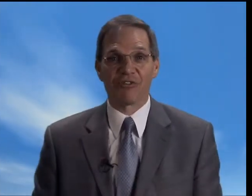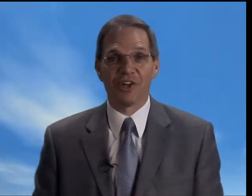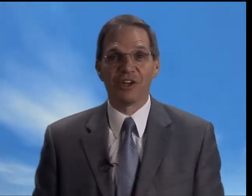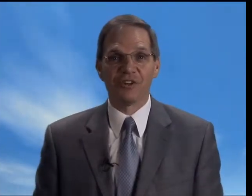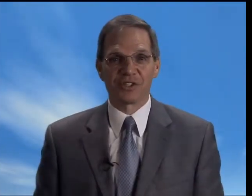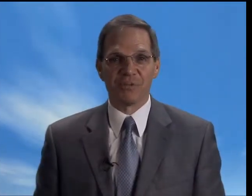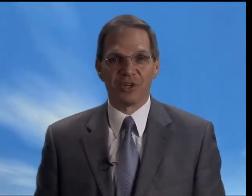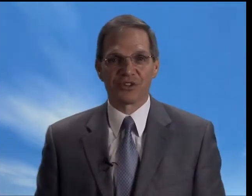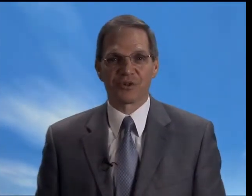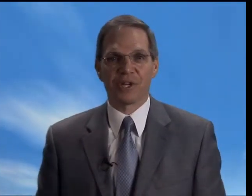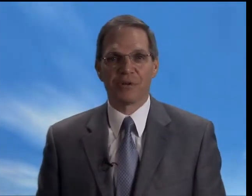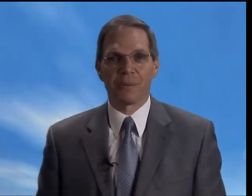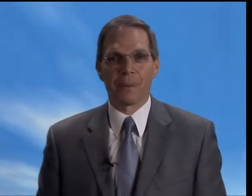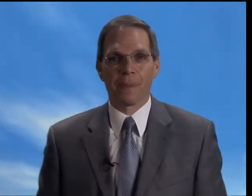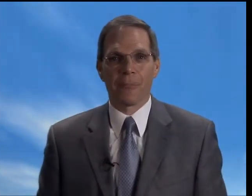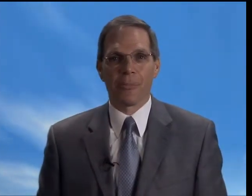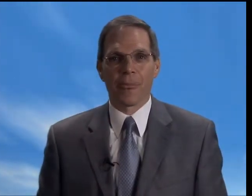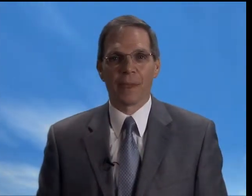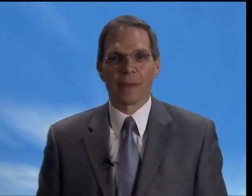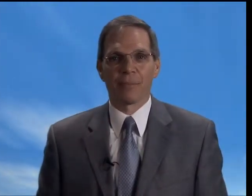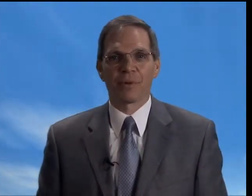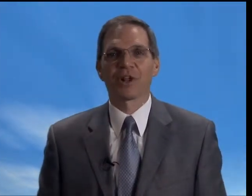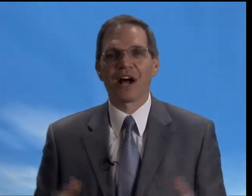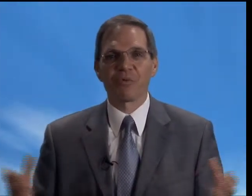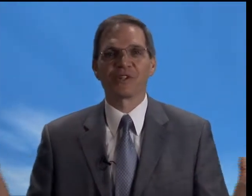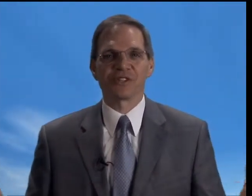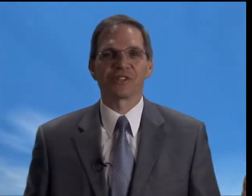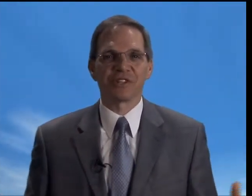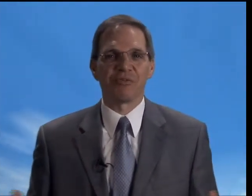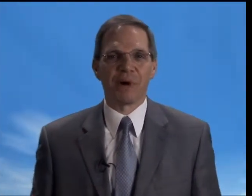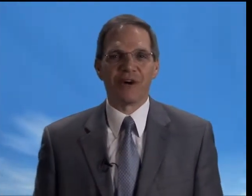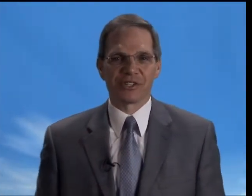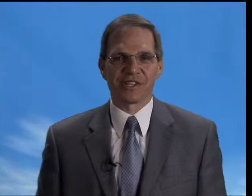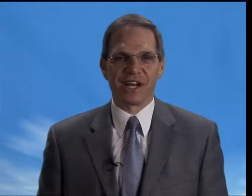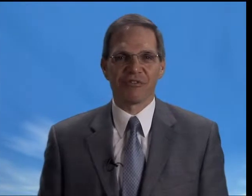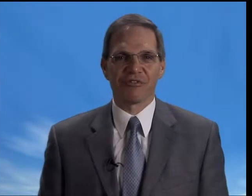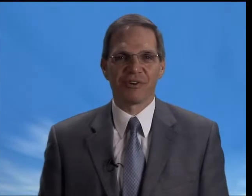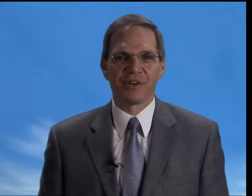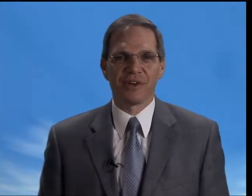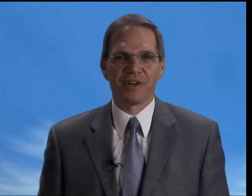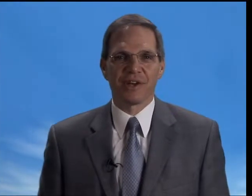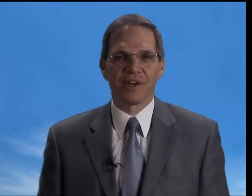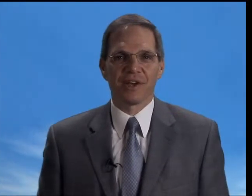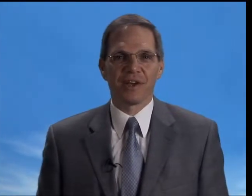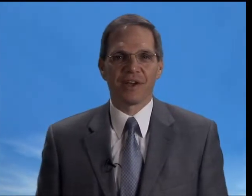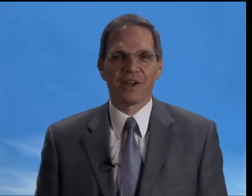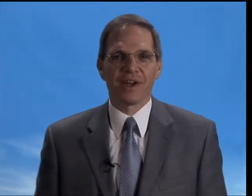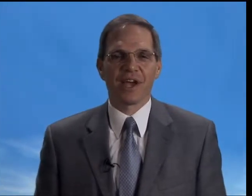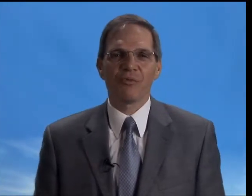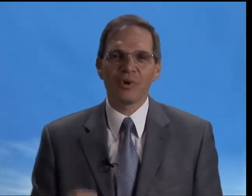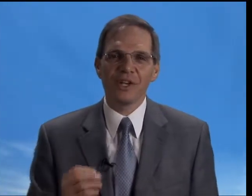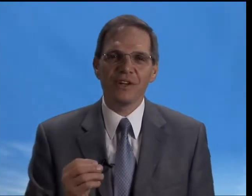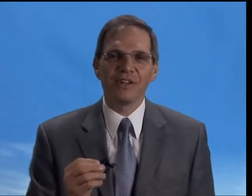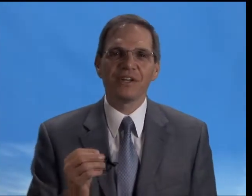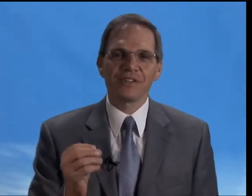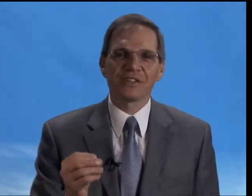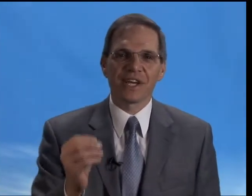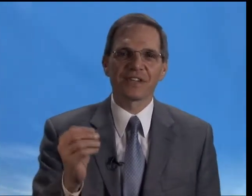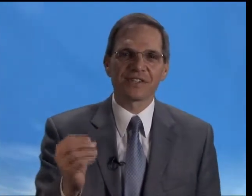into ministry. But God wants us to live a balanced life. And we need to take the